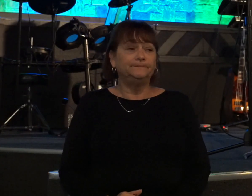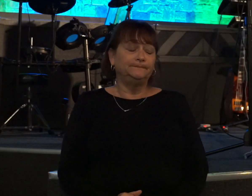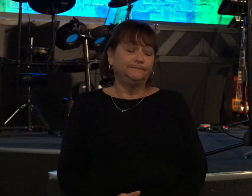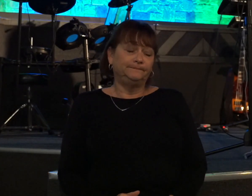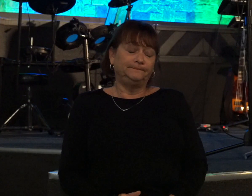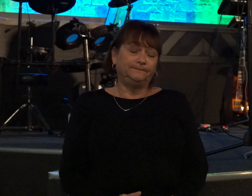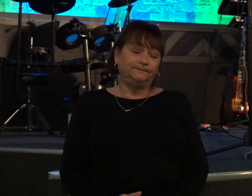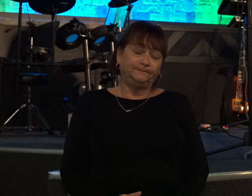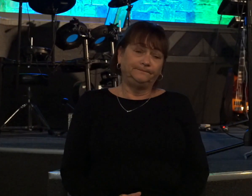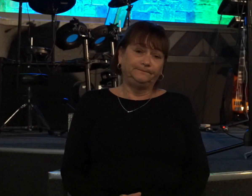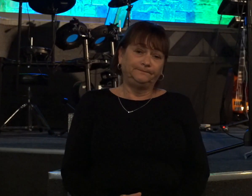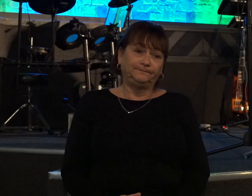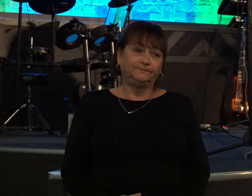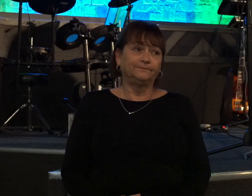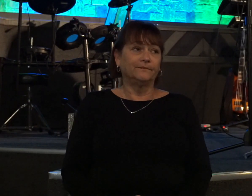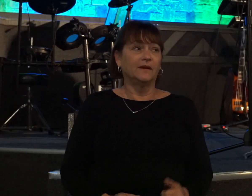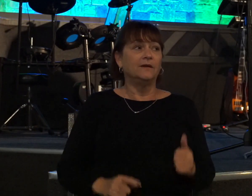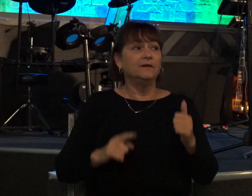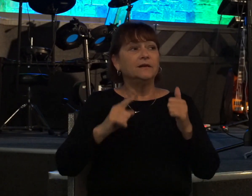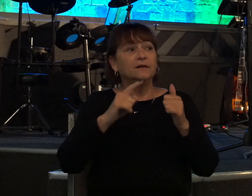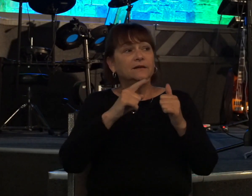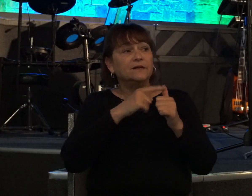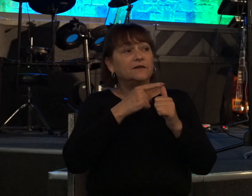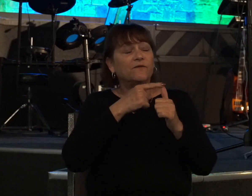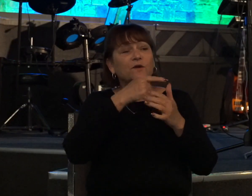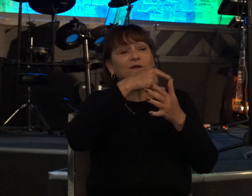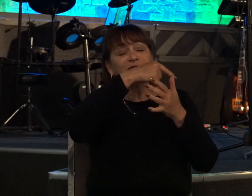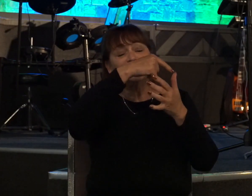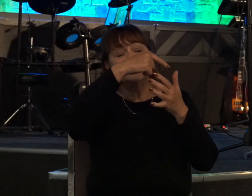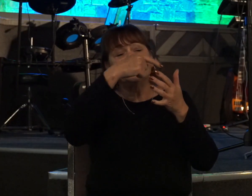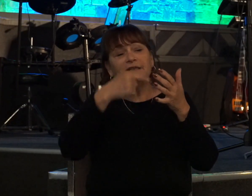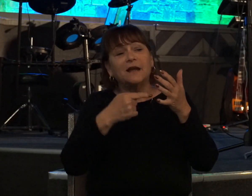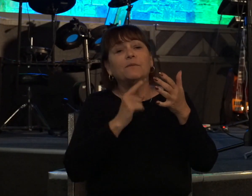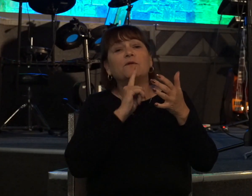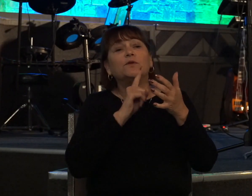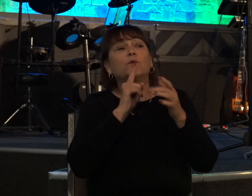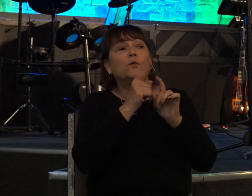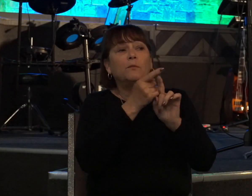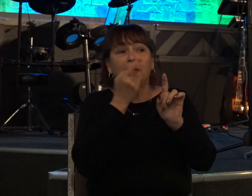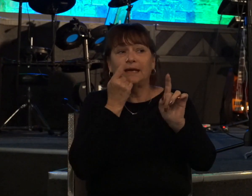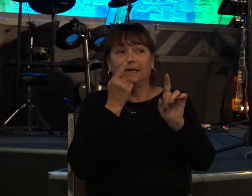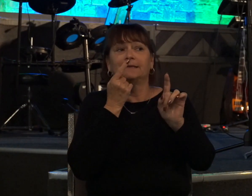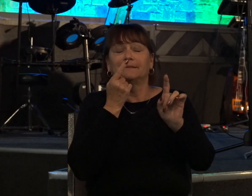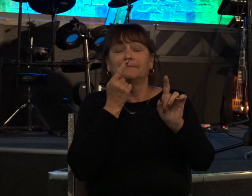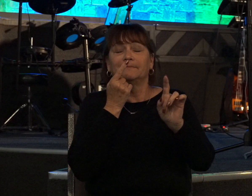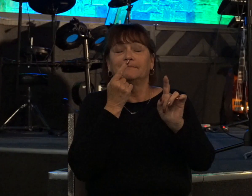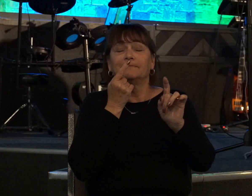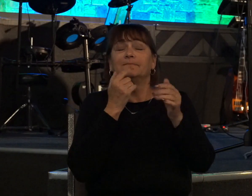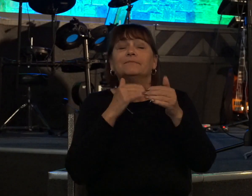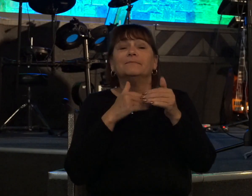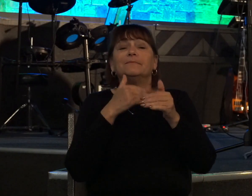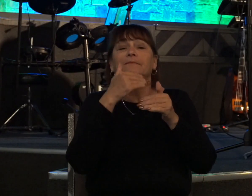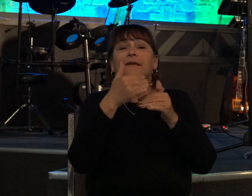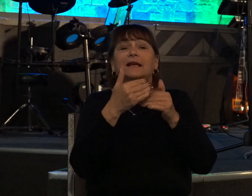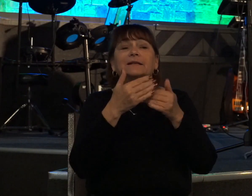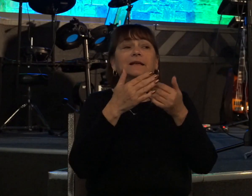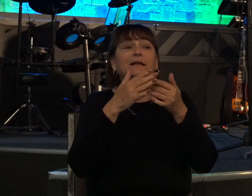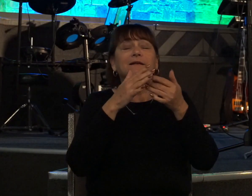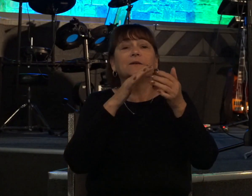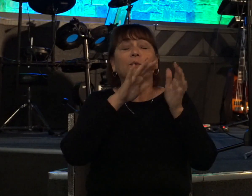this is the first step of true repentance the next is turning away from that sin and back